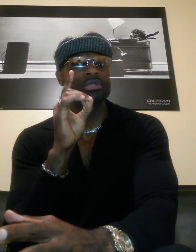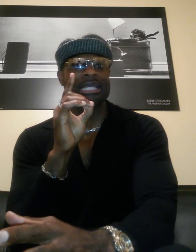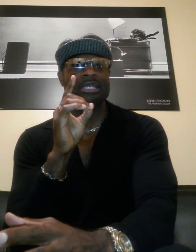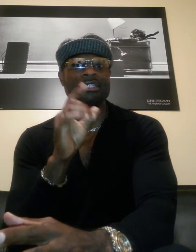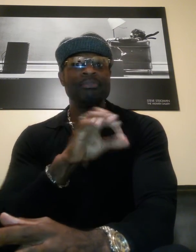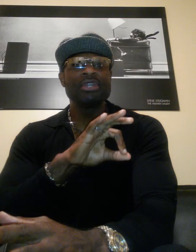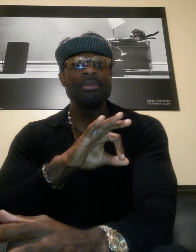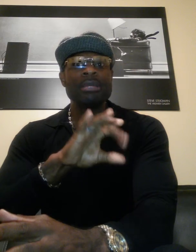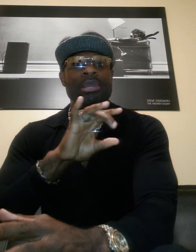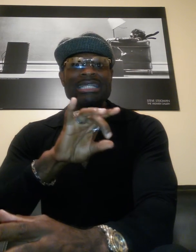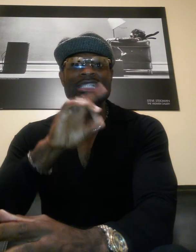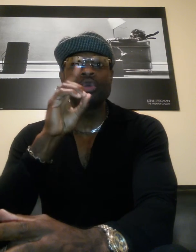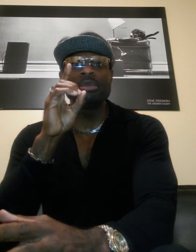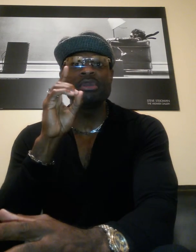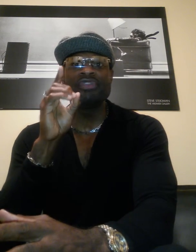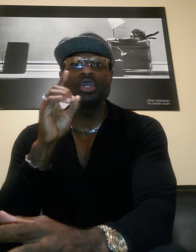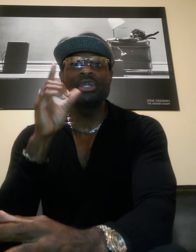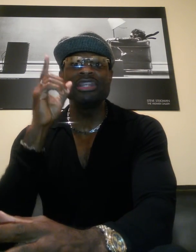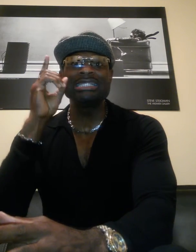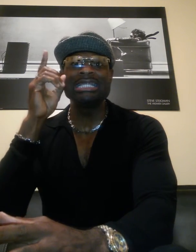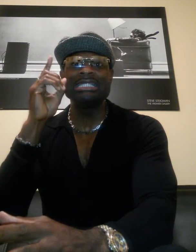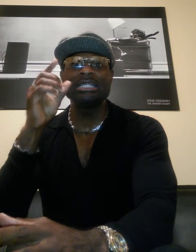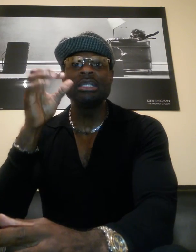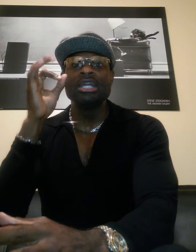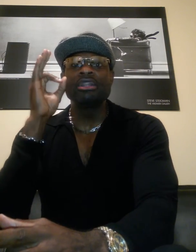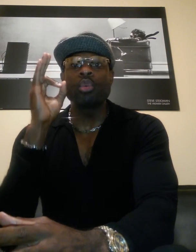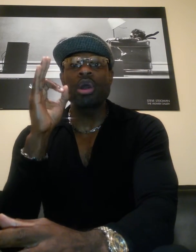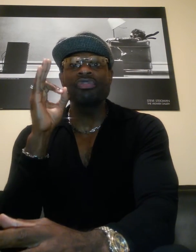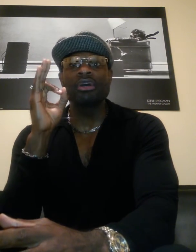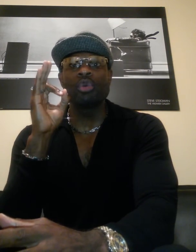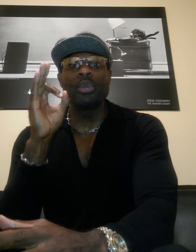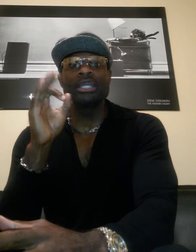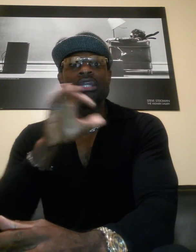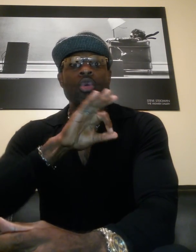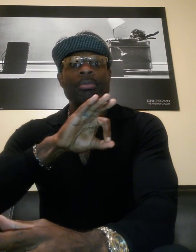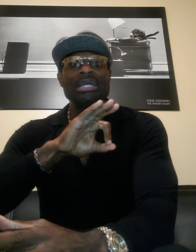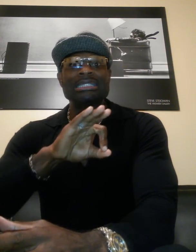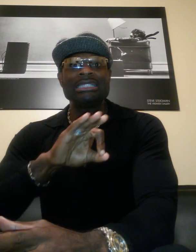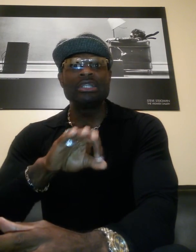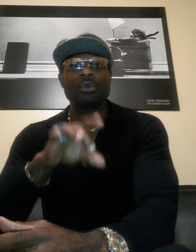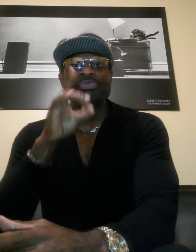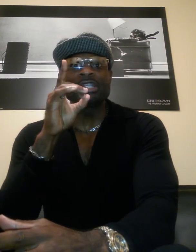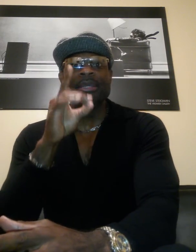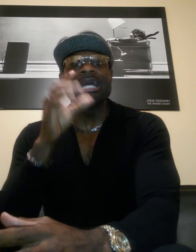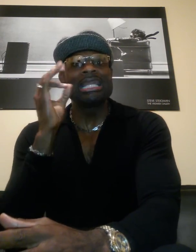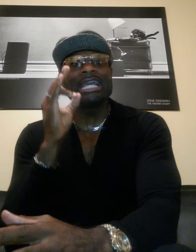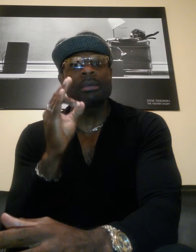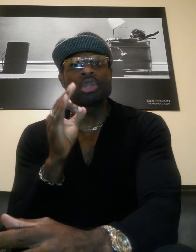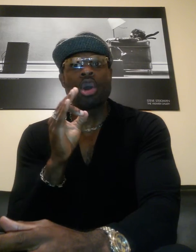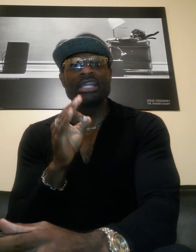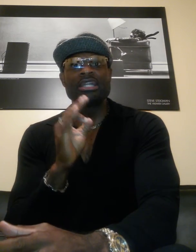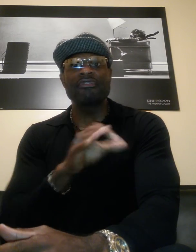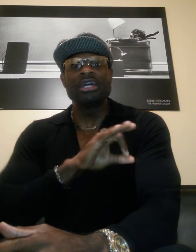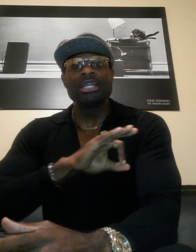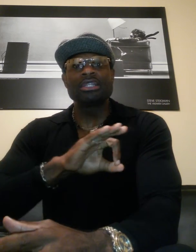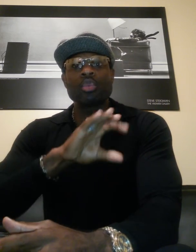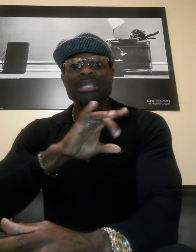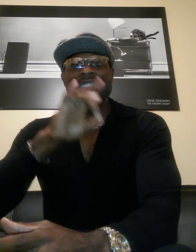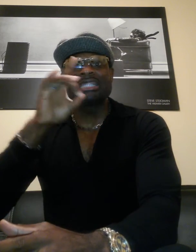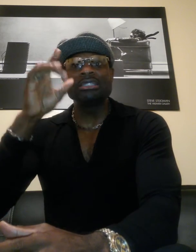things. Many blessings will be revealed. In this season, the wealth of the wicked will be unsealed. It's been laid up long enough. Let the righteous saints